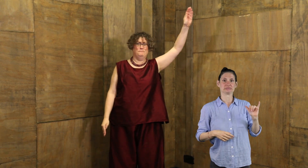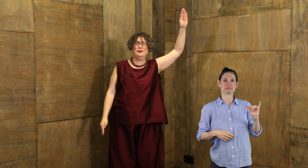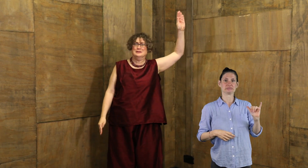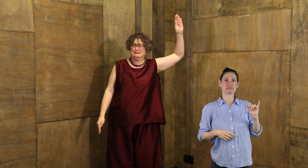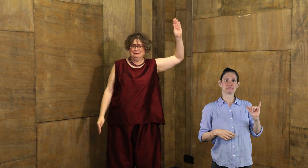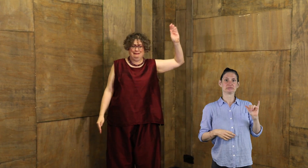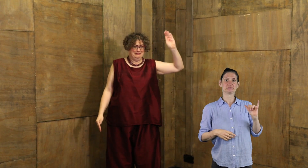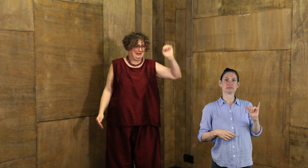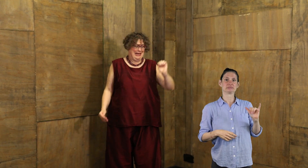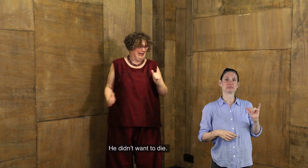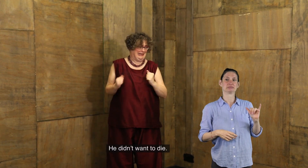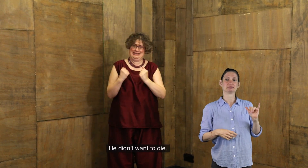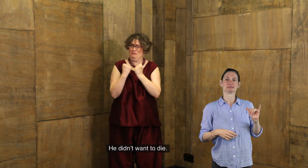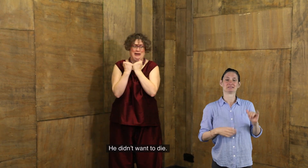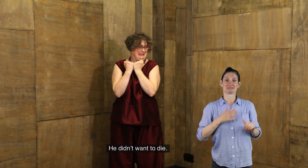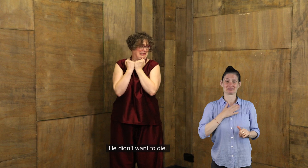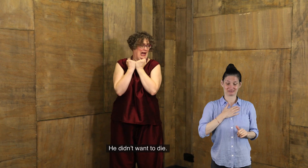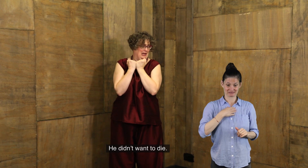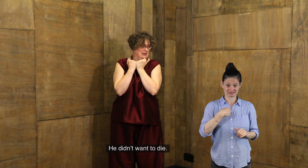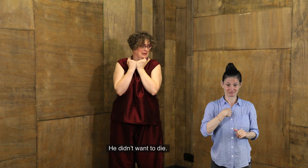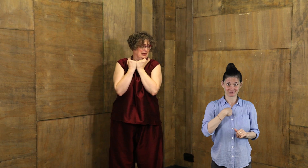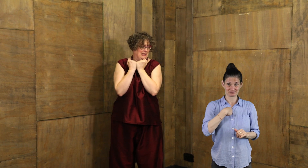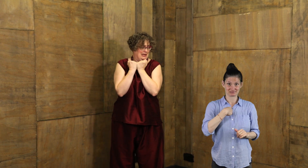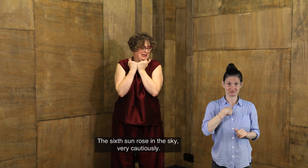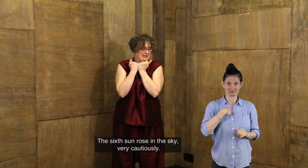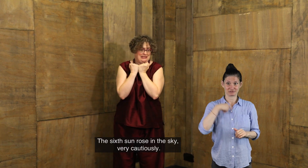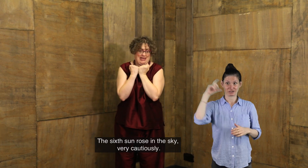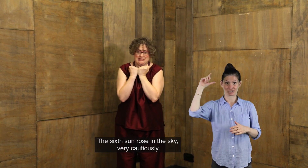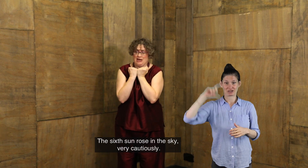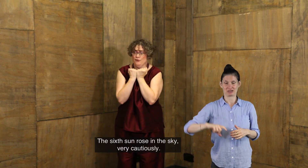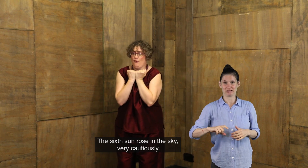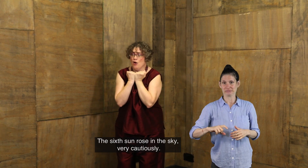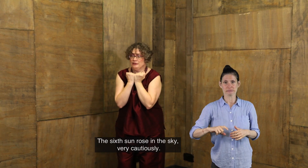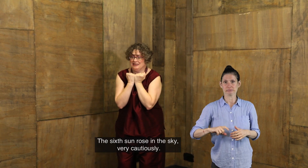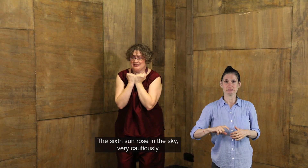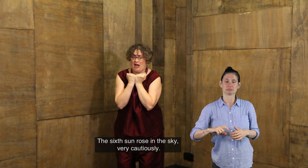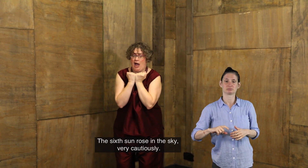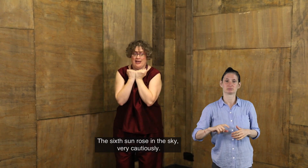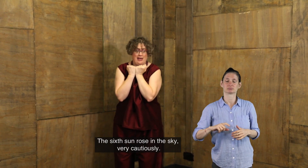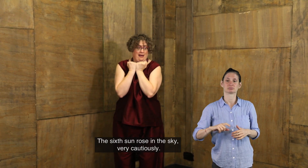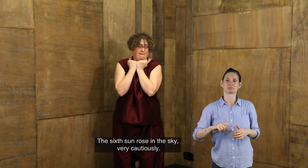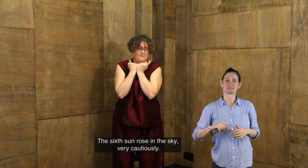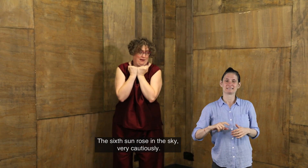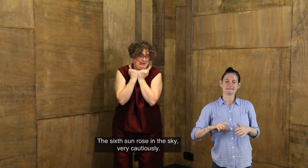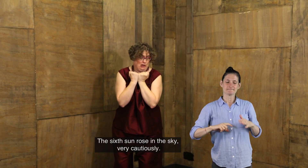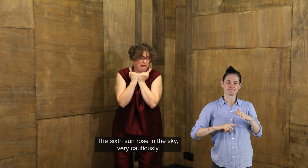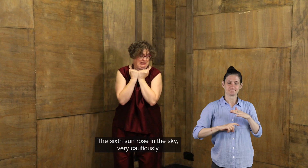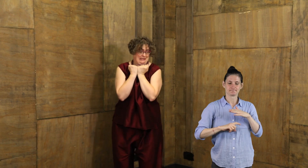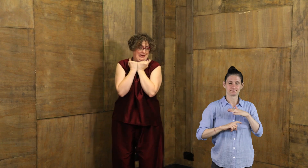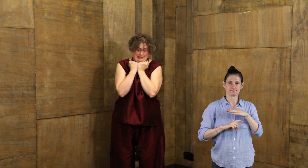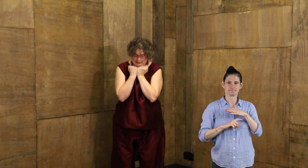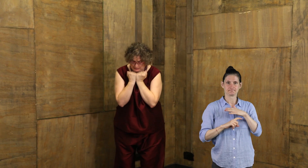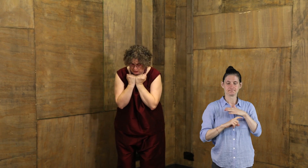Yeah, boom. He didn't want to die. The sixth sun rose at the sky, very